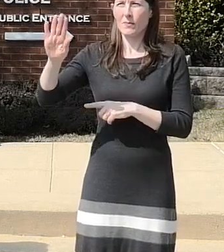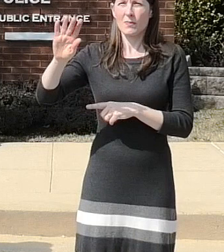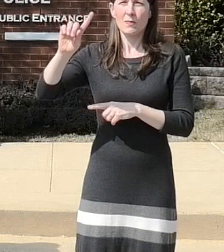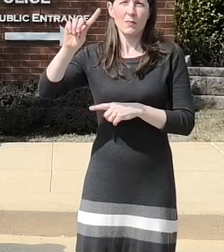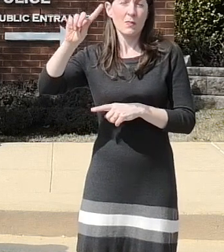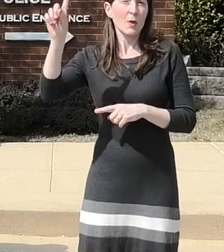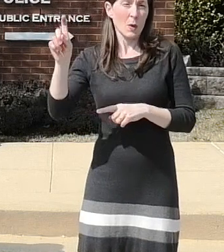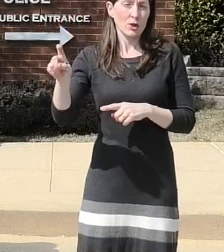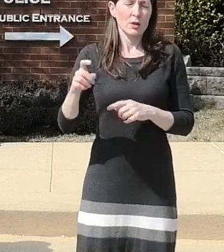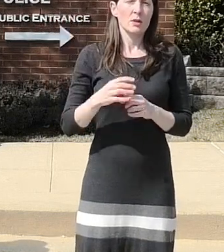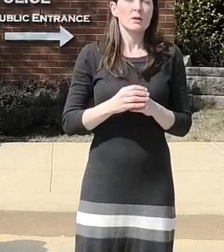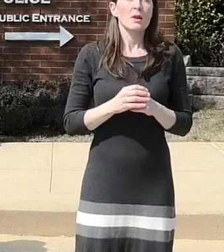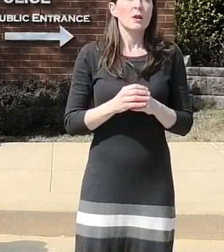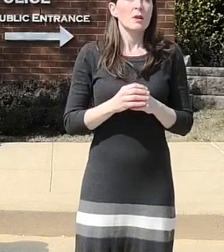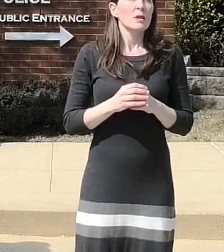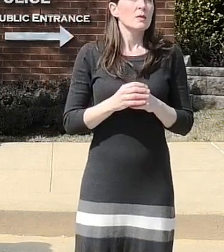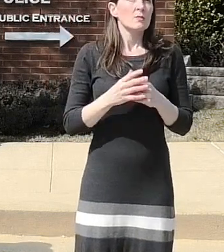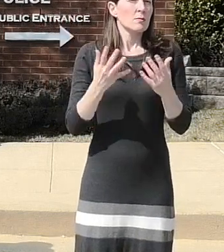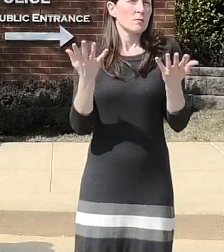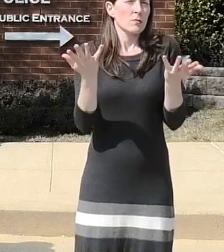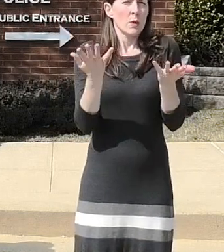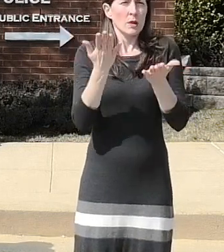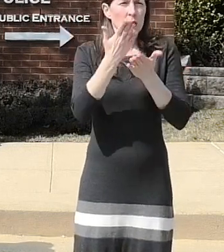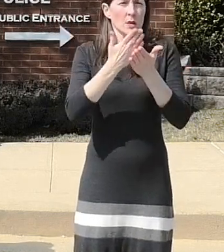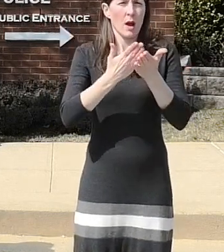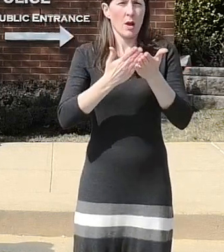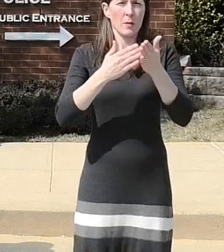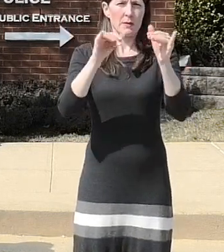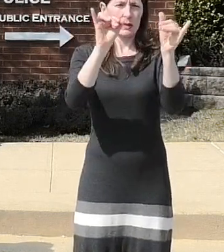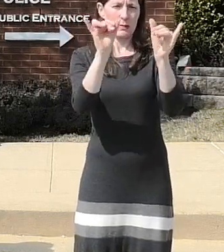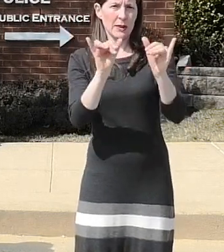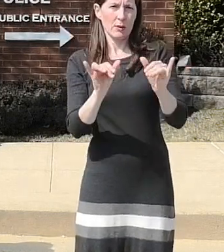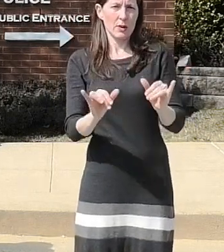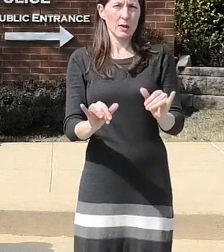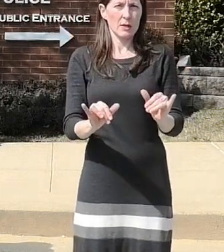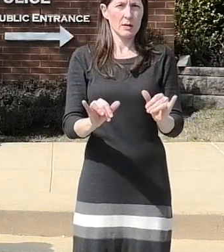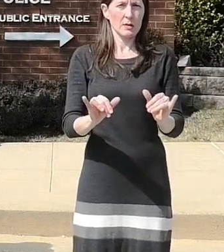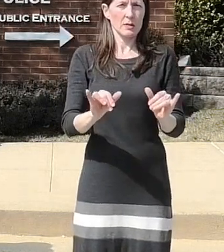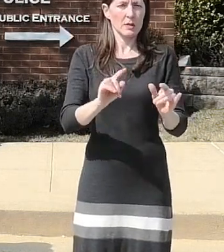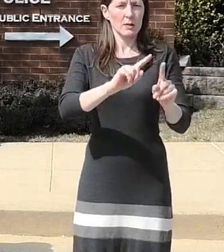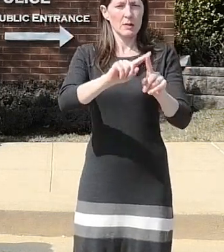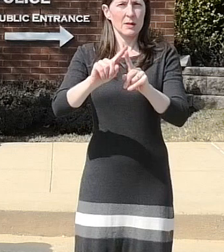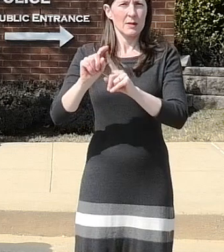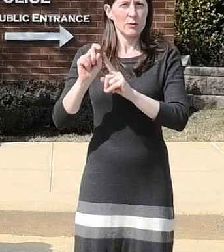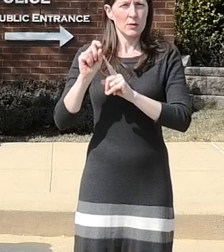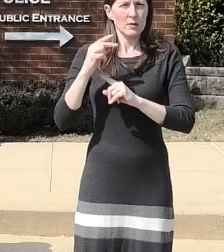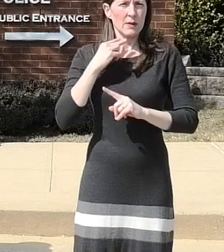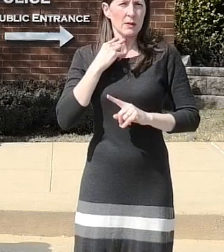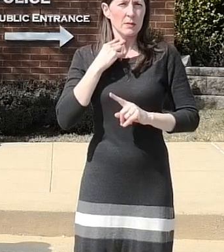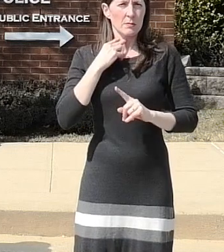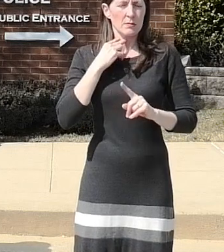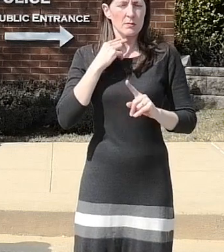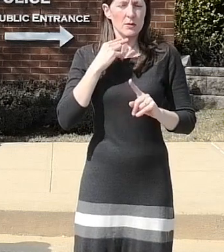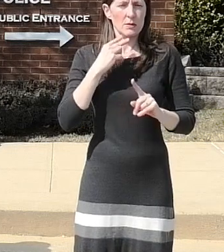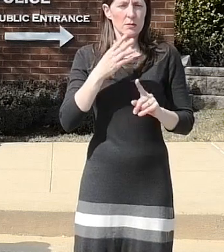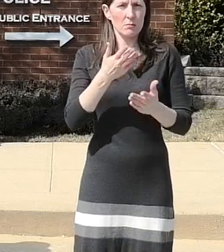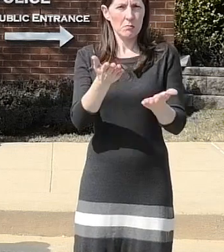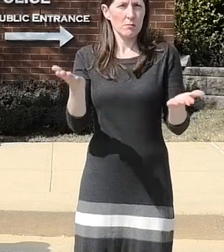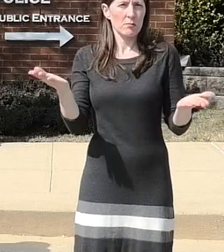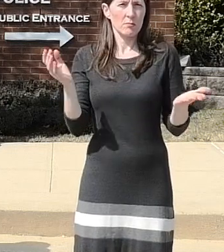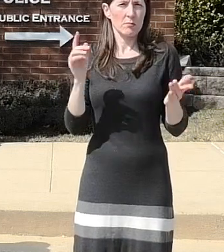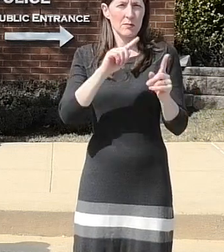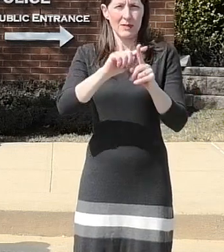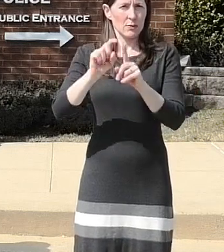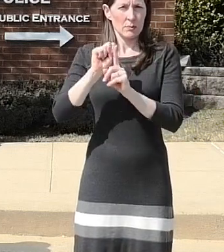so the question is what are some of the similarities in the different cases and as you probably know from the